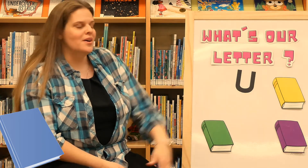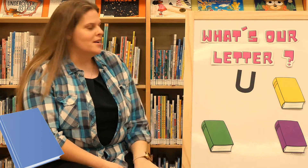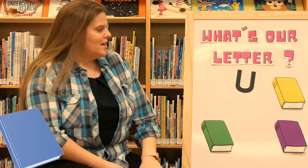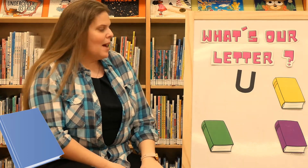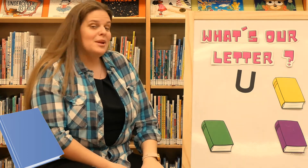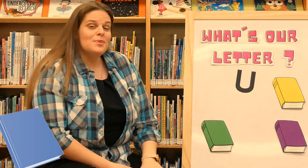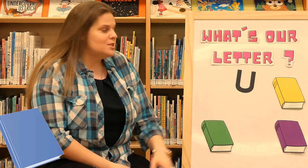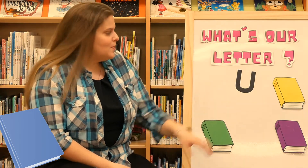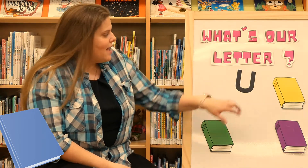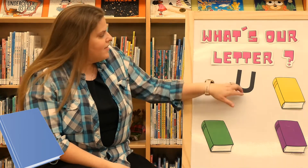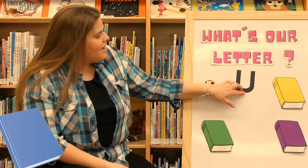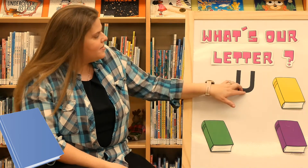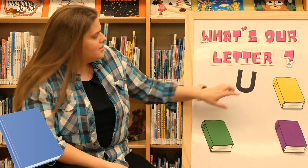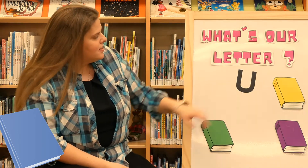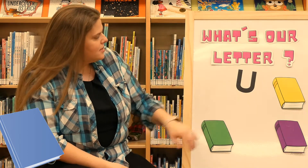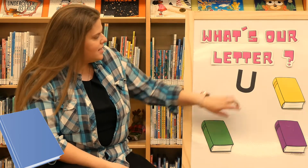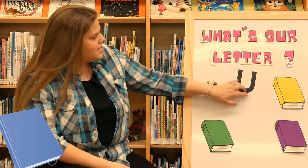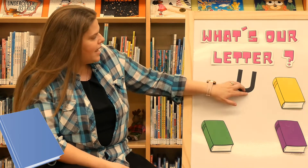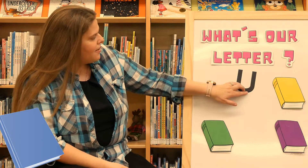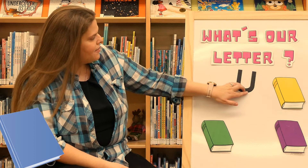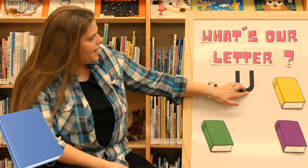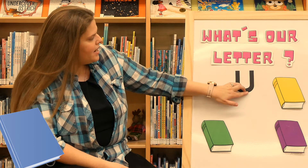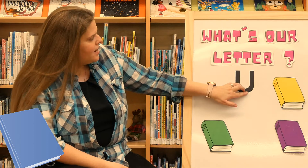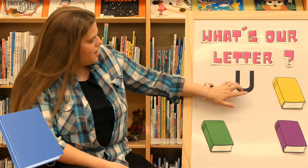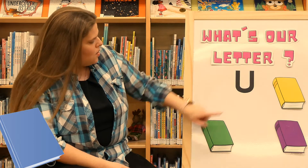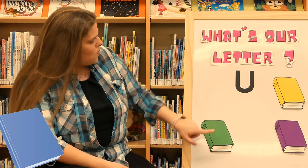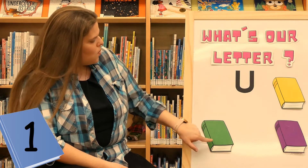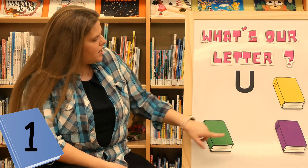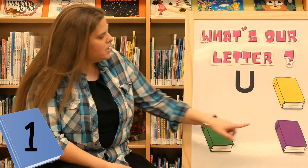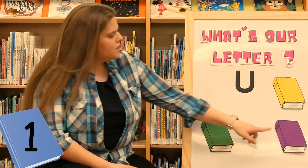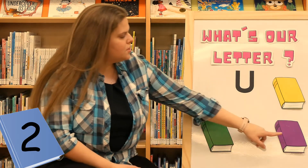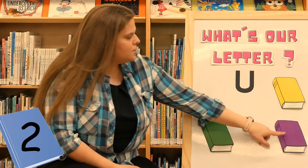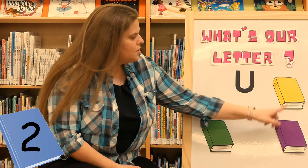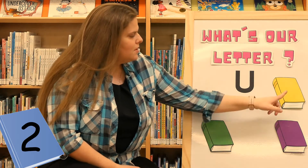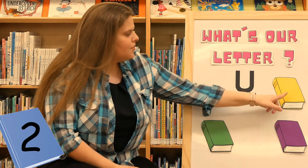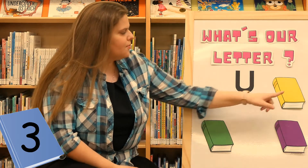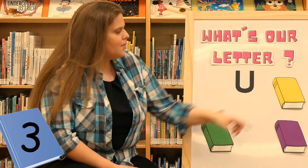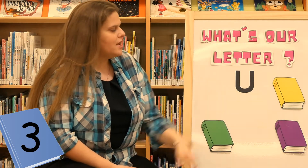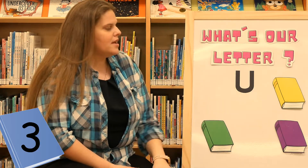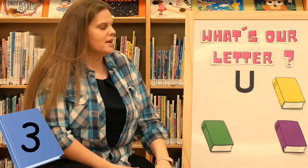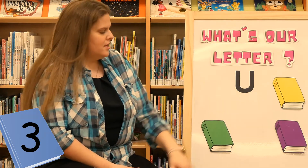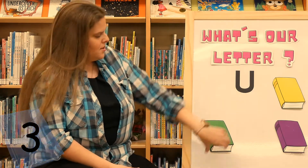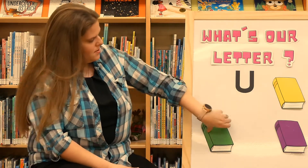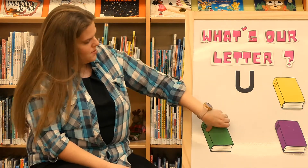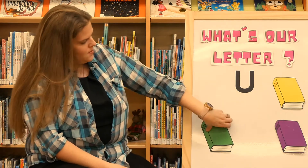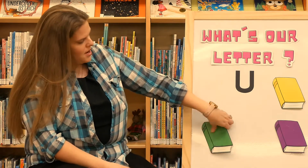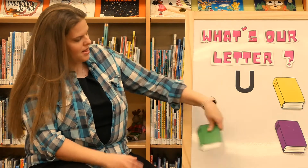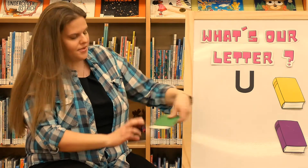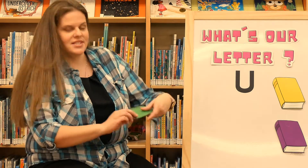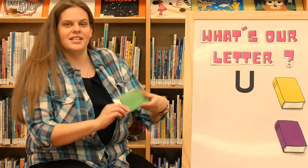How many books do we have left? Let's count. Ready? One, two, three. What color is this